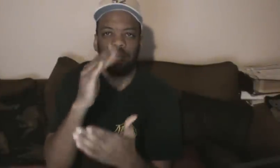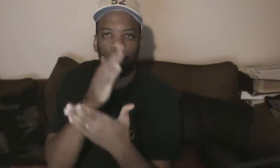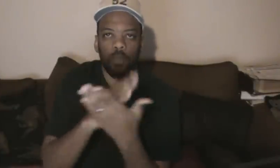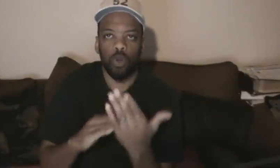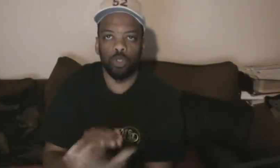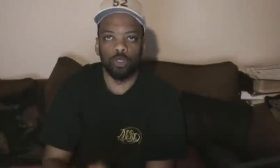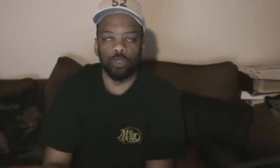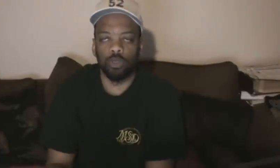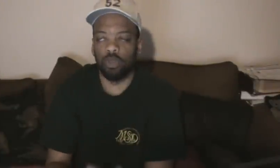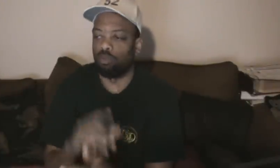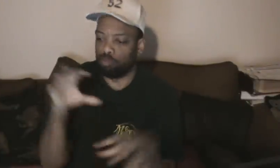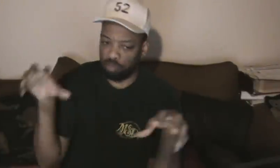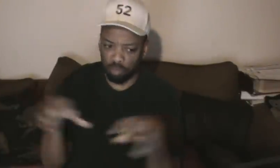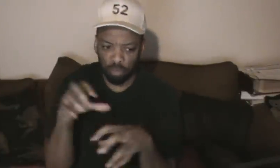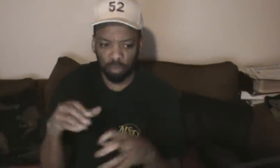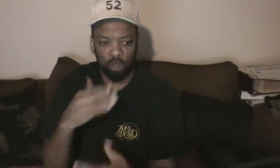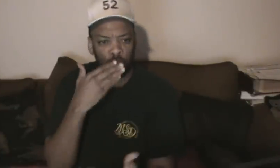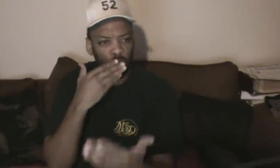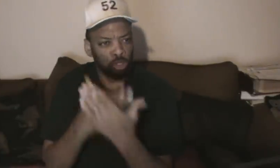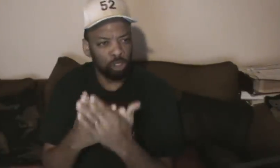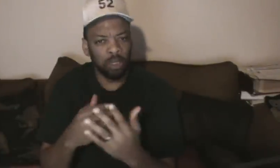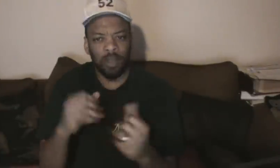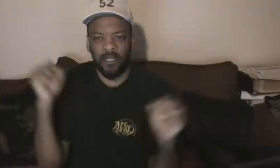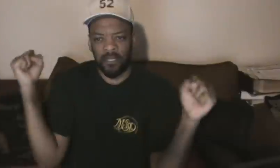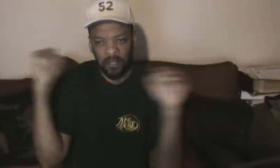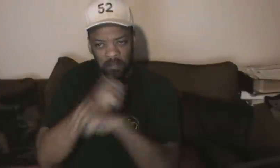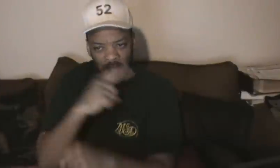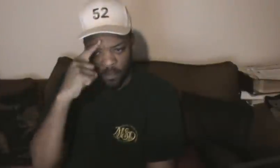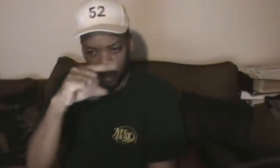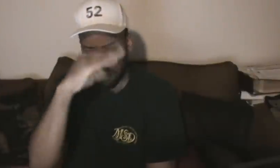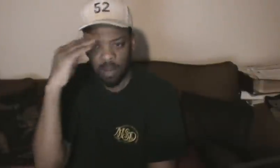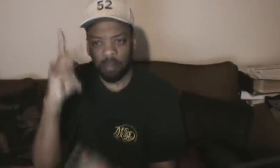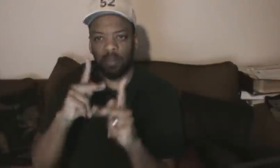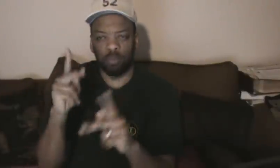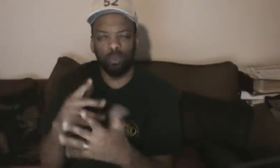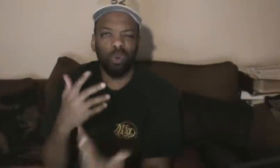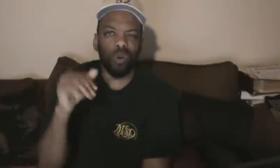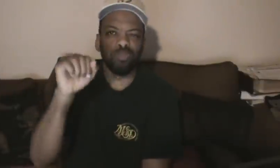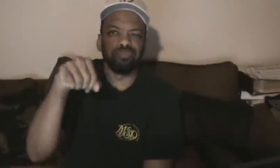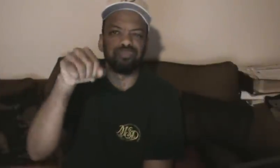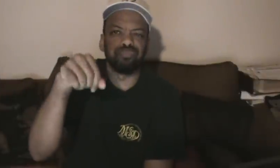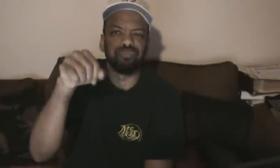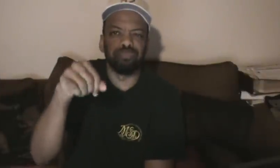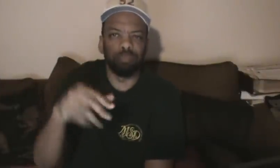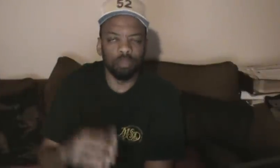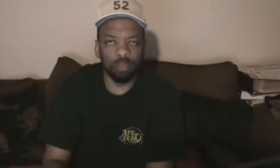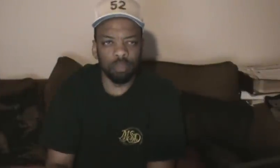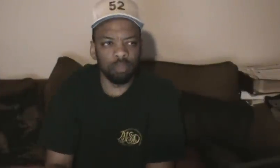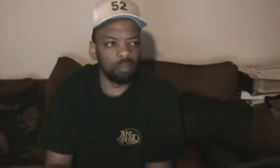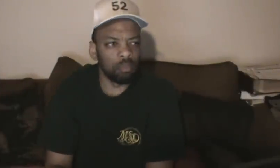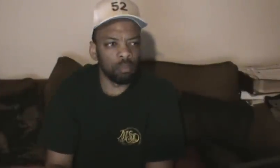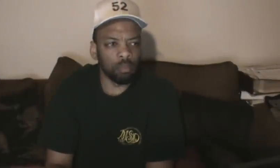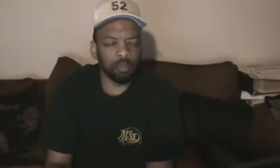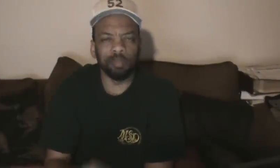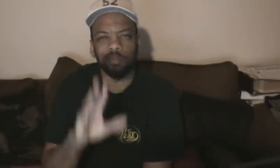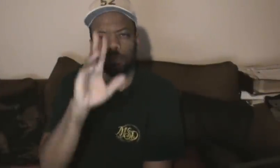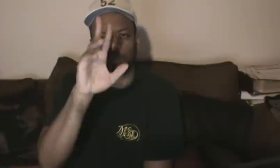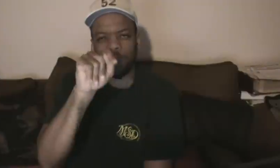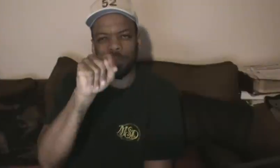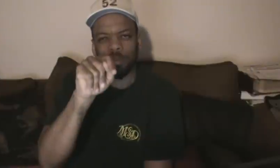the old St. Mary's Hospital into part of the Lincoln University campus. Nixon this morning told a gathering on the L.U. campus he will include the money